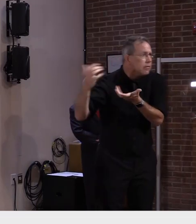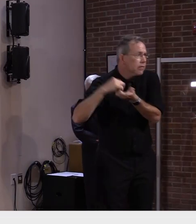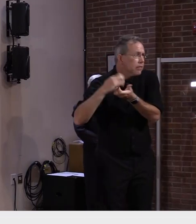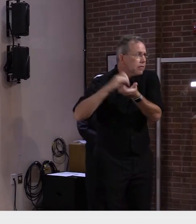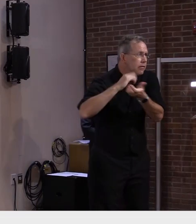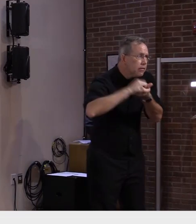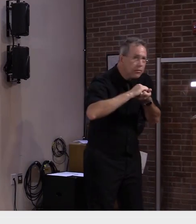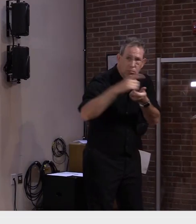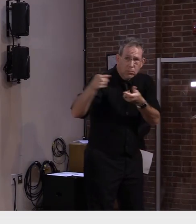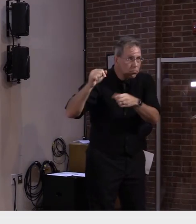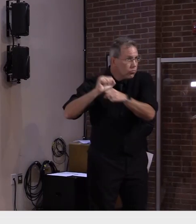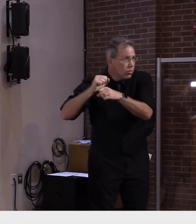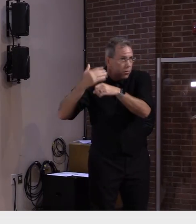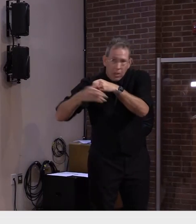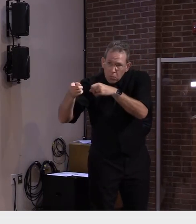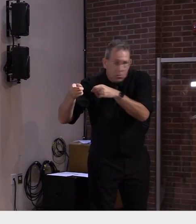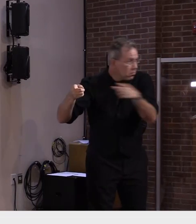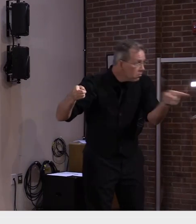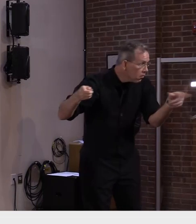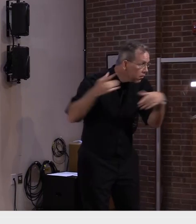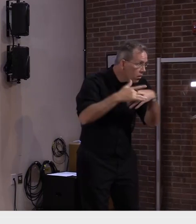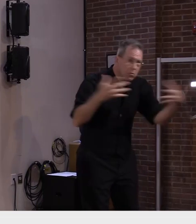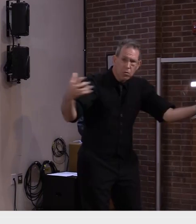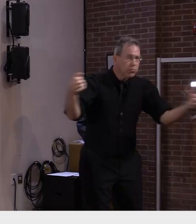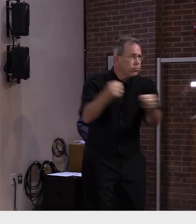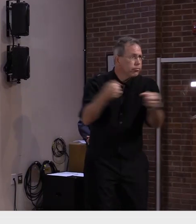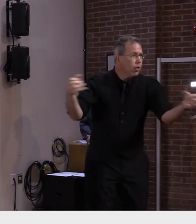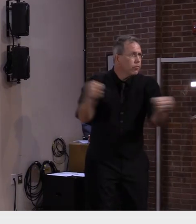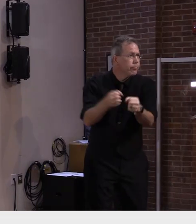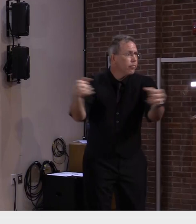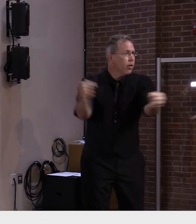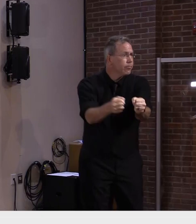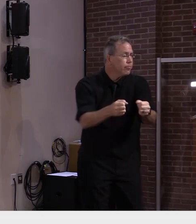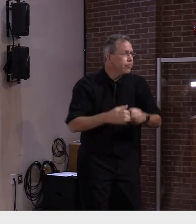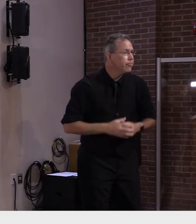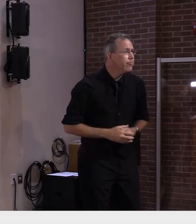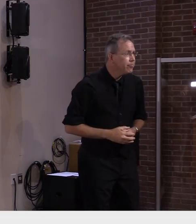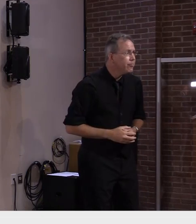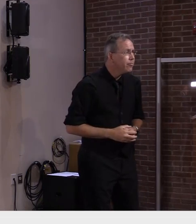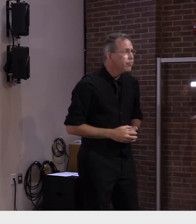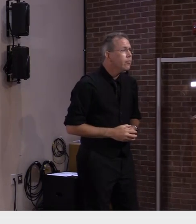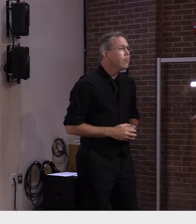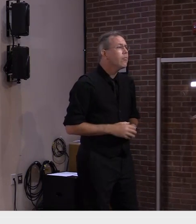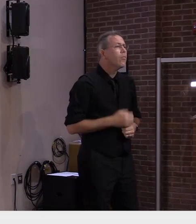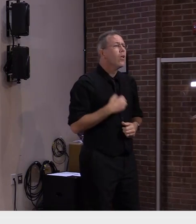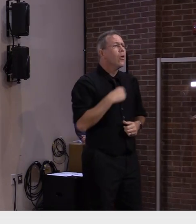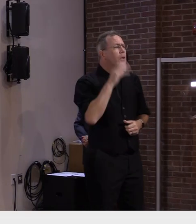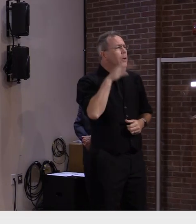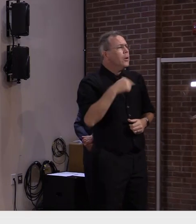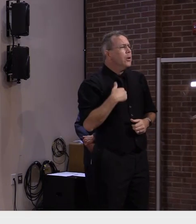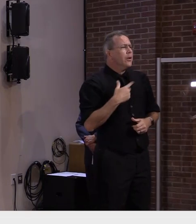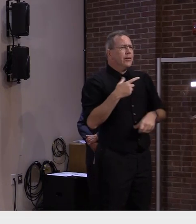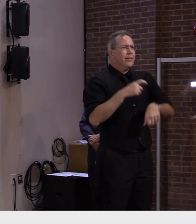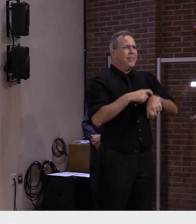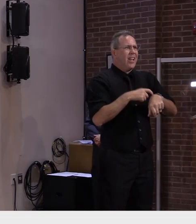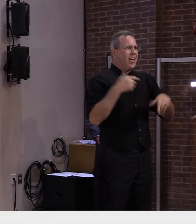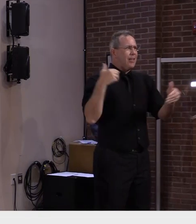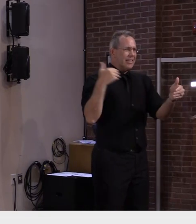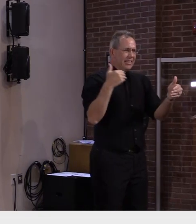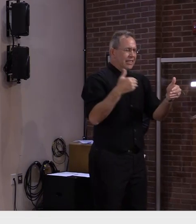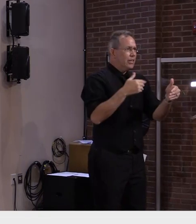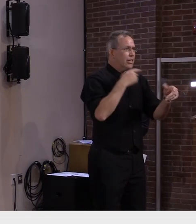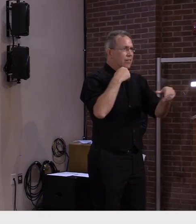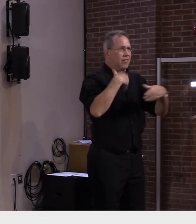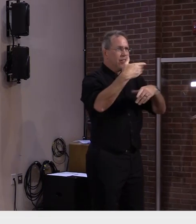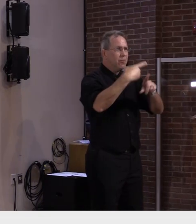we know the end of these programs could be a difficult transition for some of our very close neighbors and at the department of